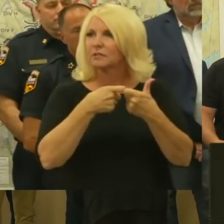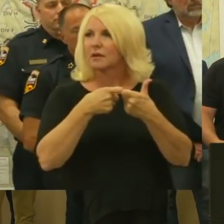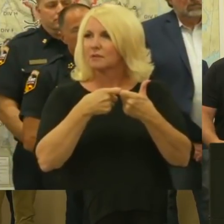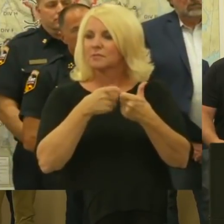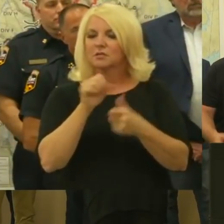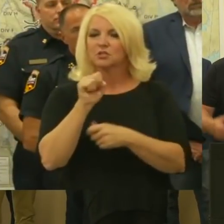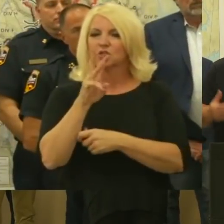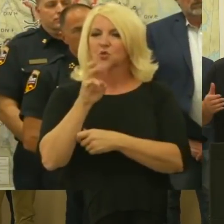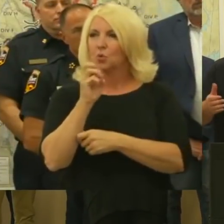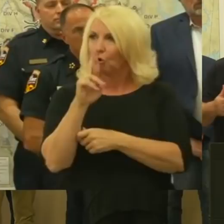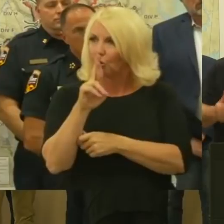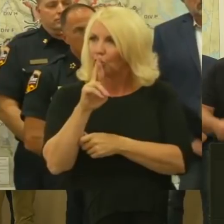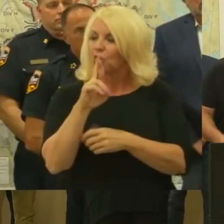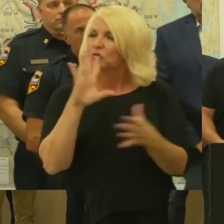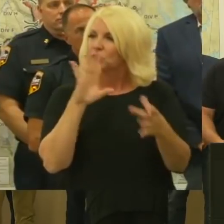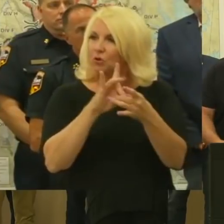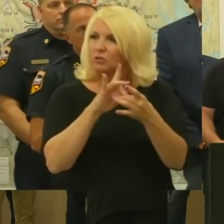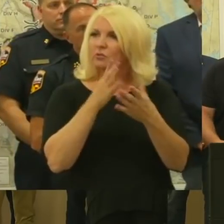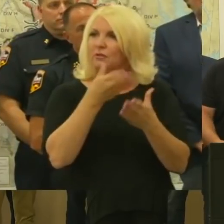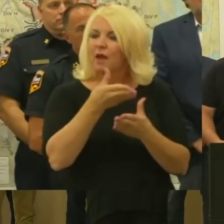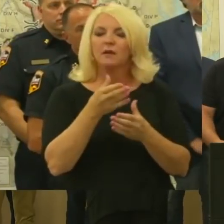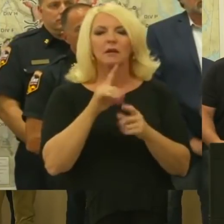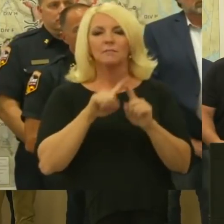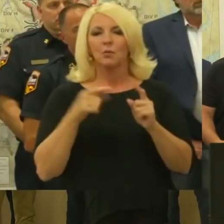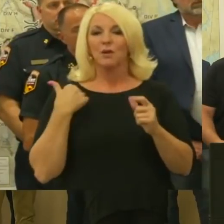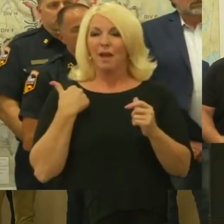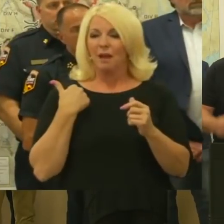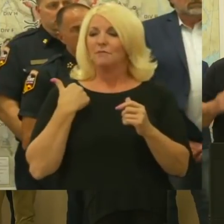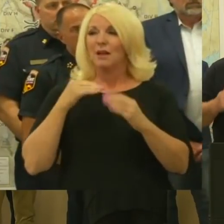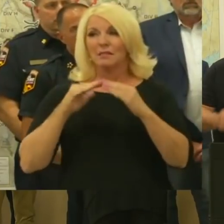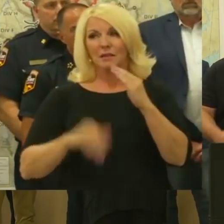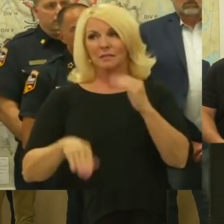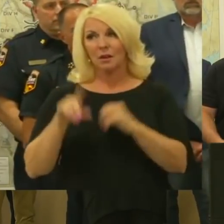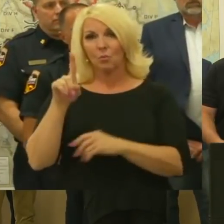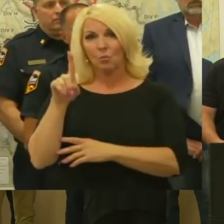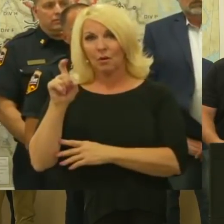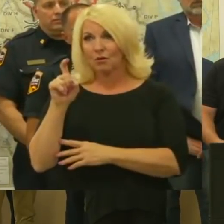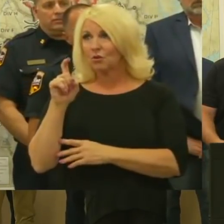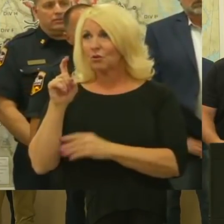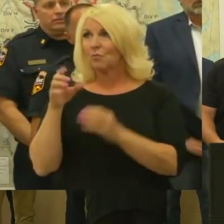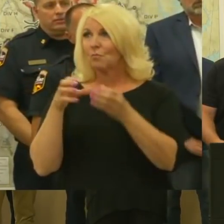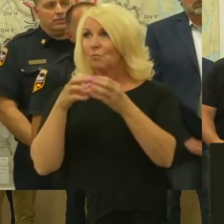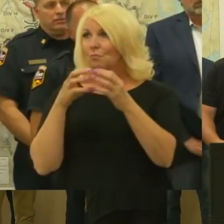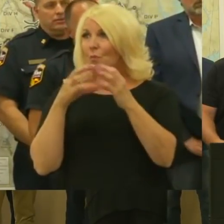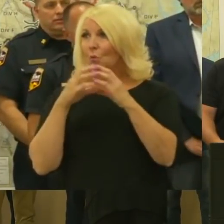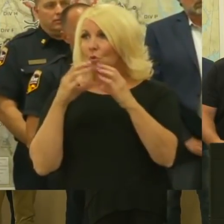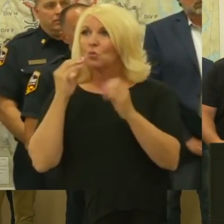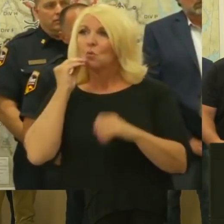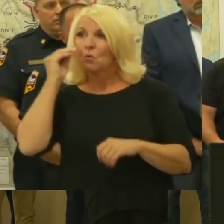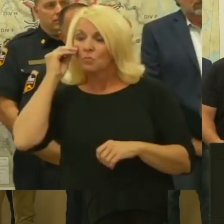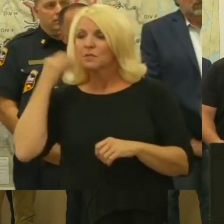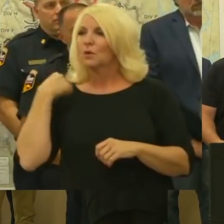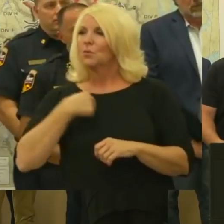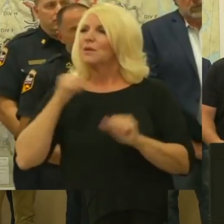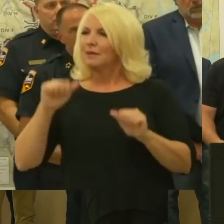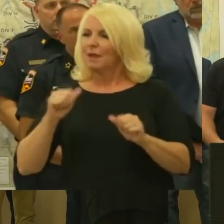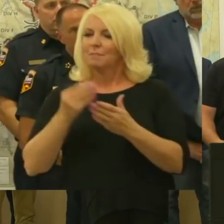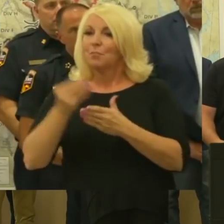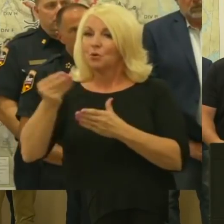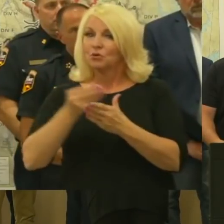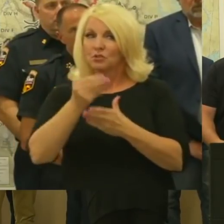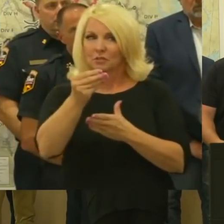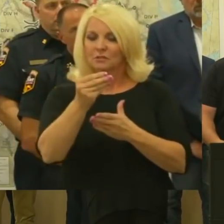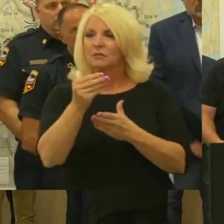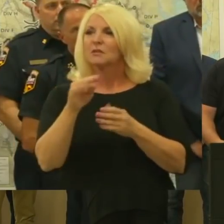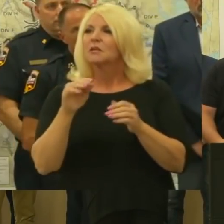key is that we have a little less than 100 mobile homes here. And as you heard Mark say that we could purchase travel trailers throughout the lot, which